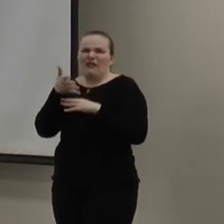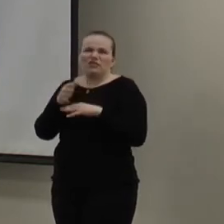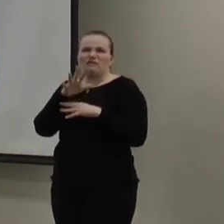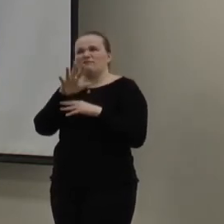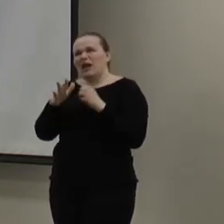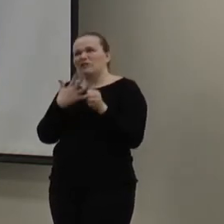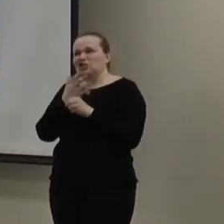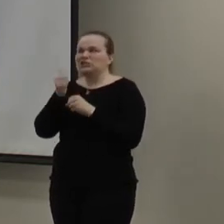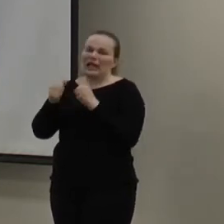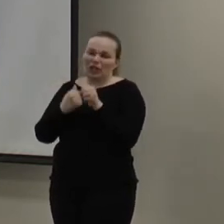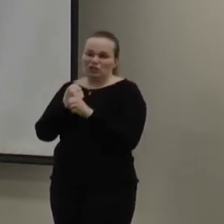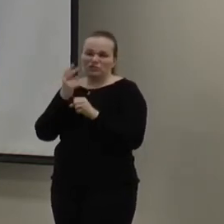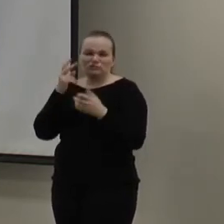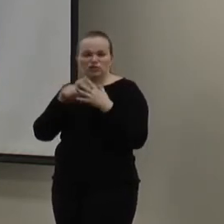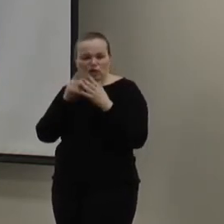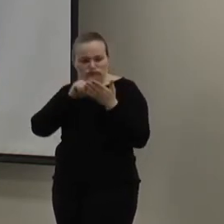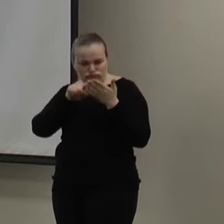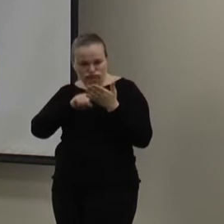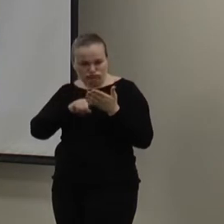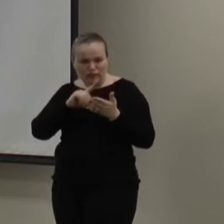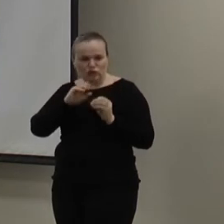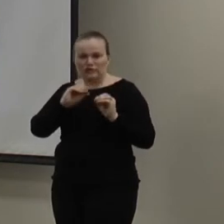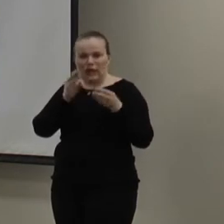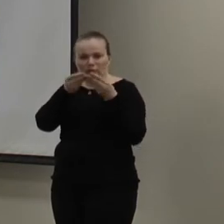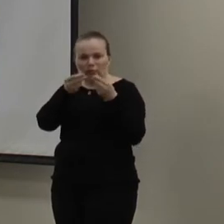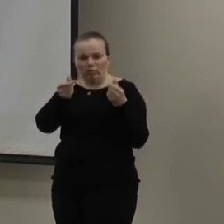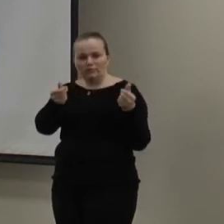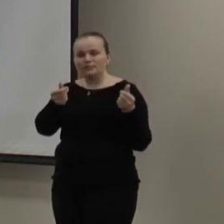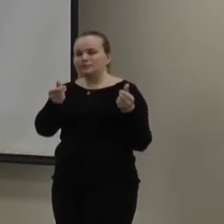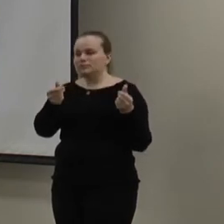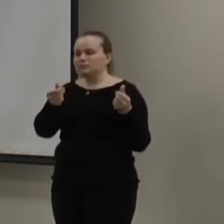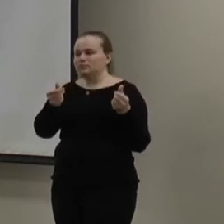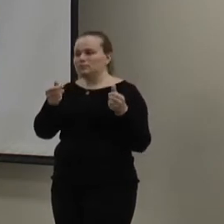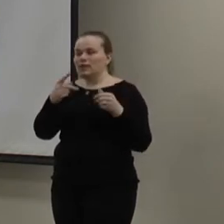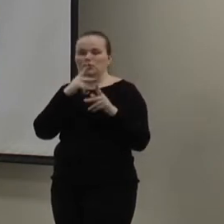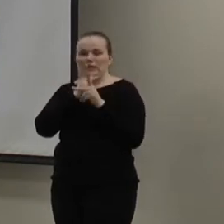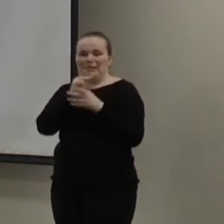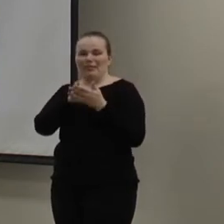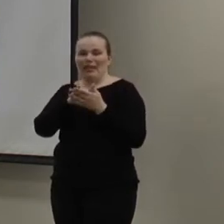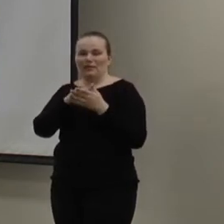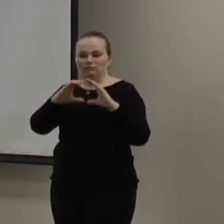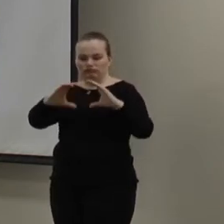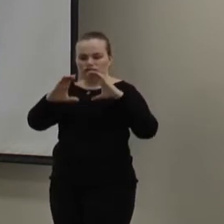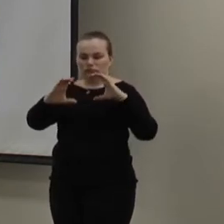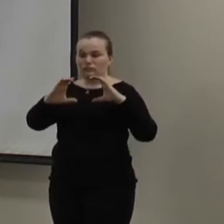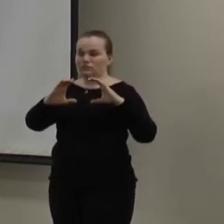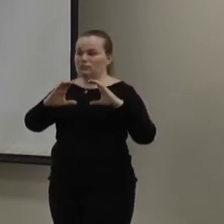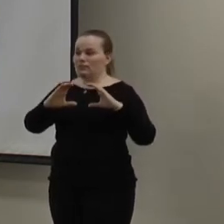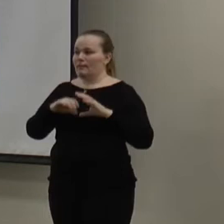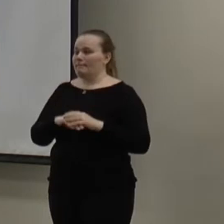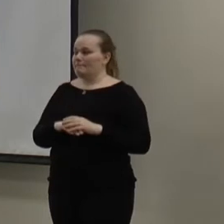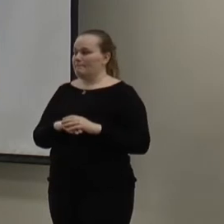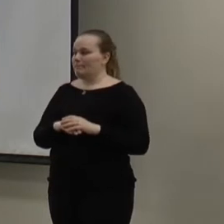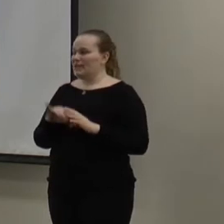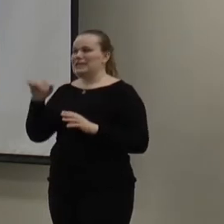five to ten years, start looking at it to make sure that it's not beginning to wear down. And so that you maintain that depth. And